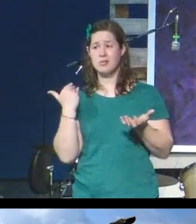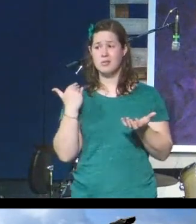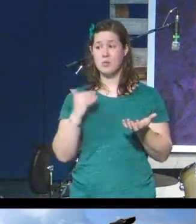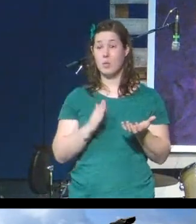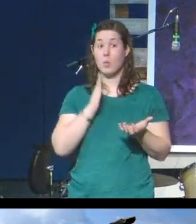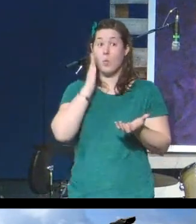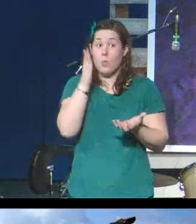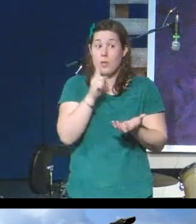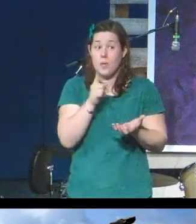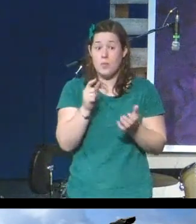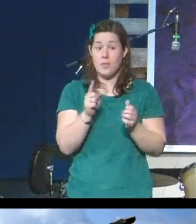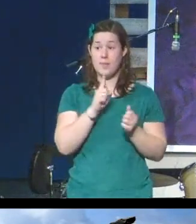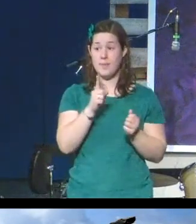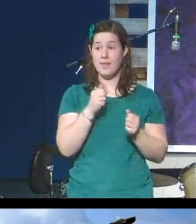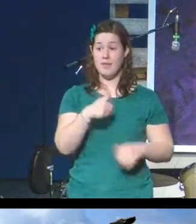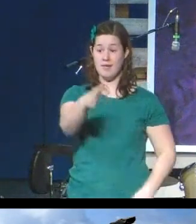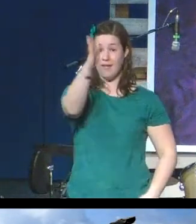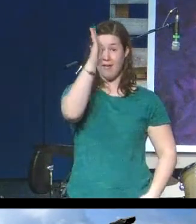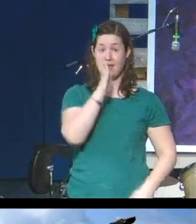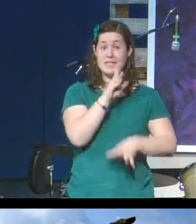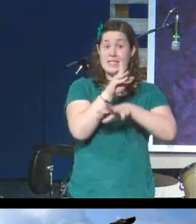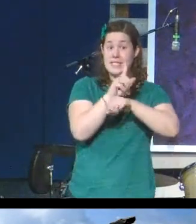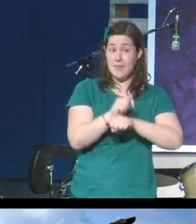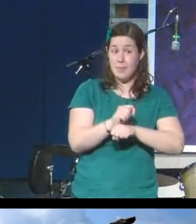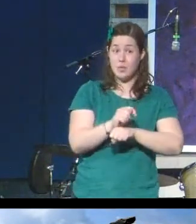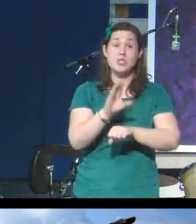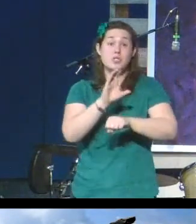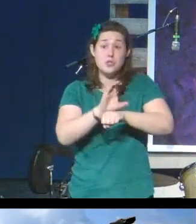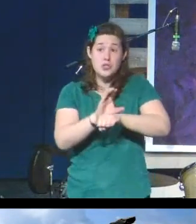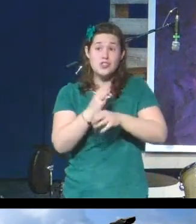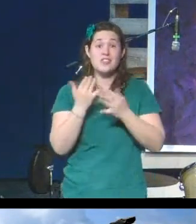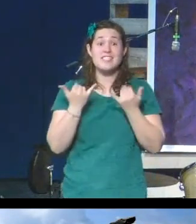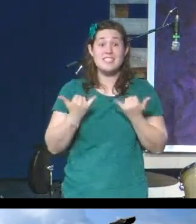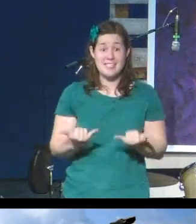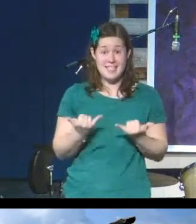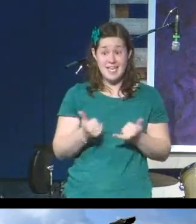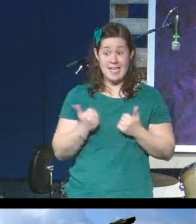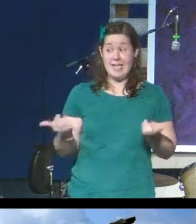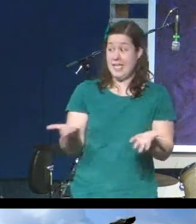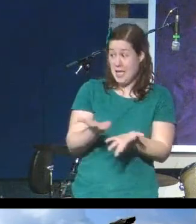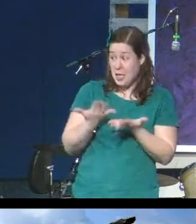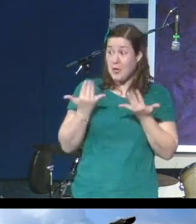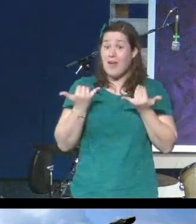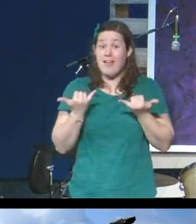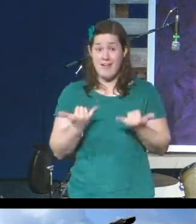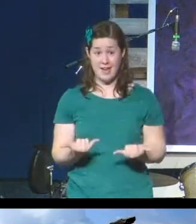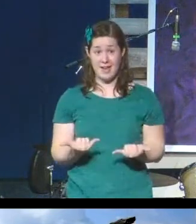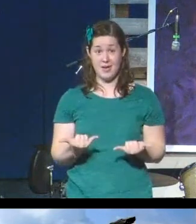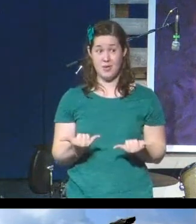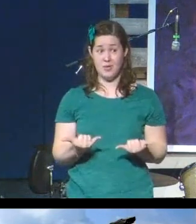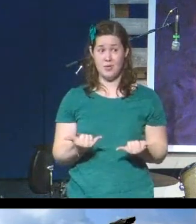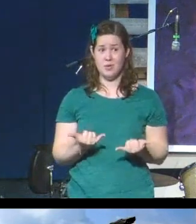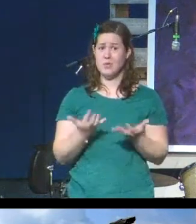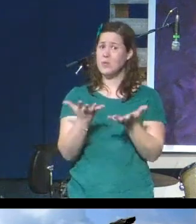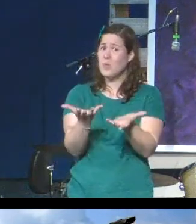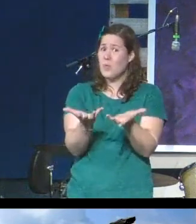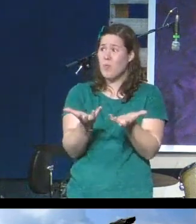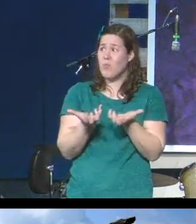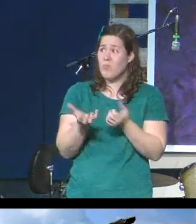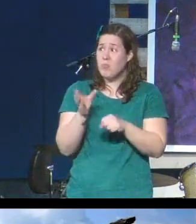God's temple, God's church today, here and now, in the present? Do we want the church?